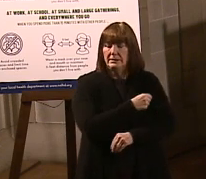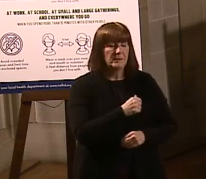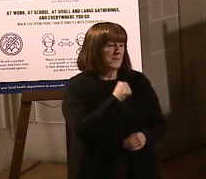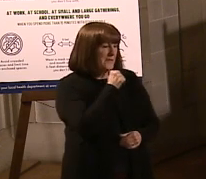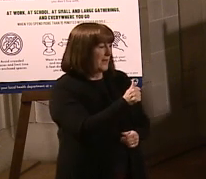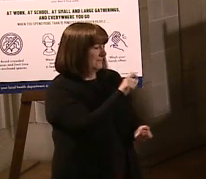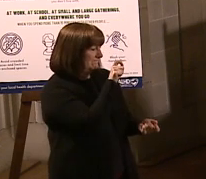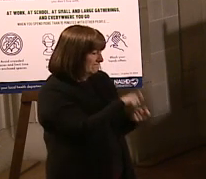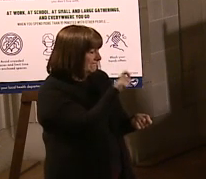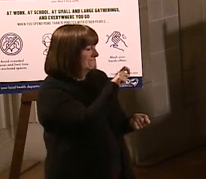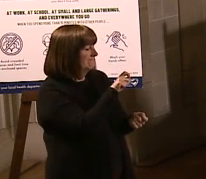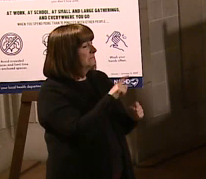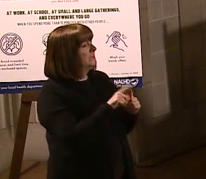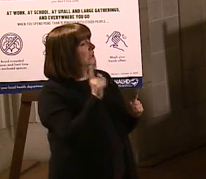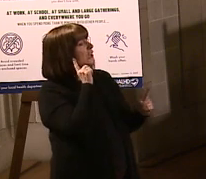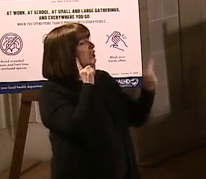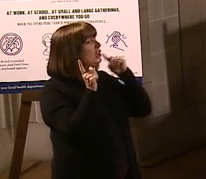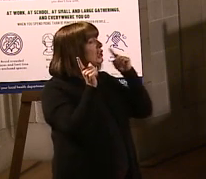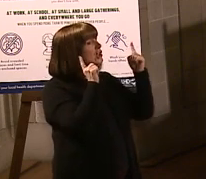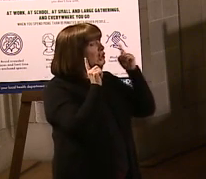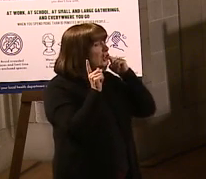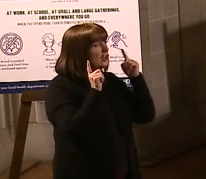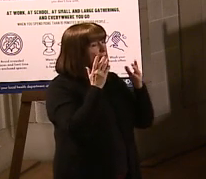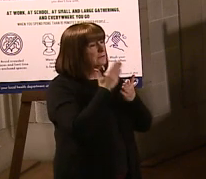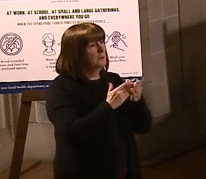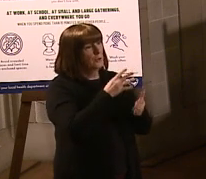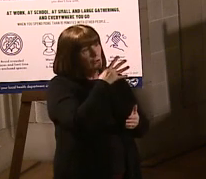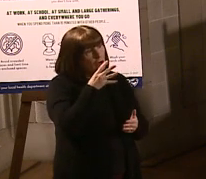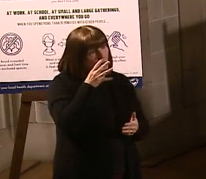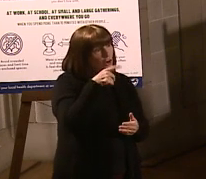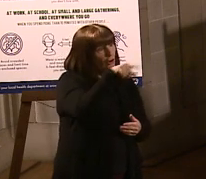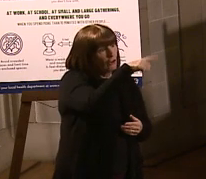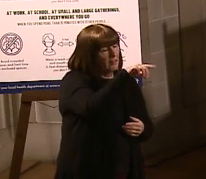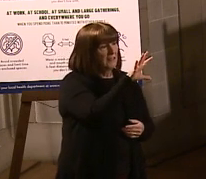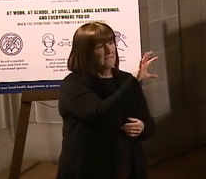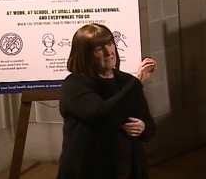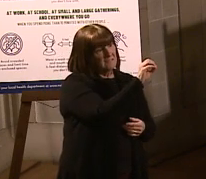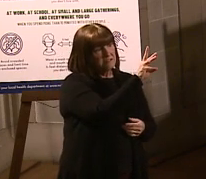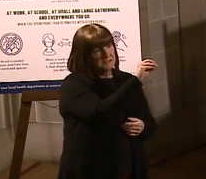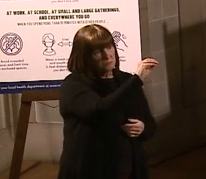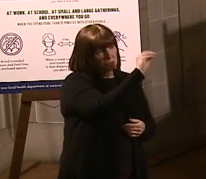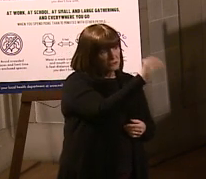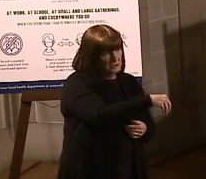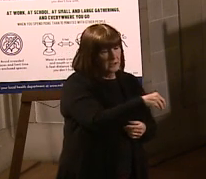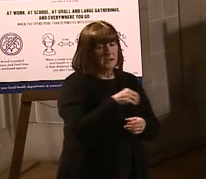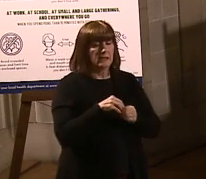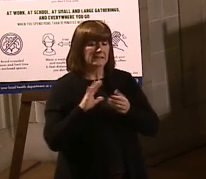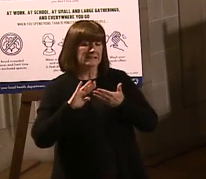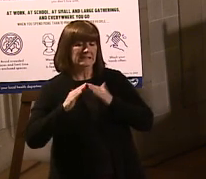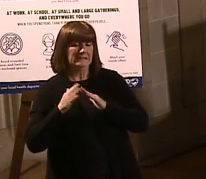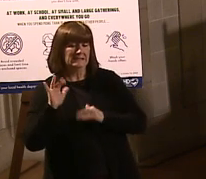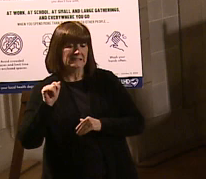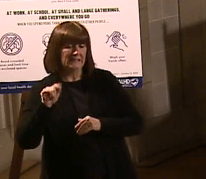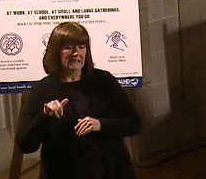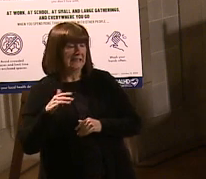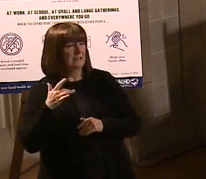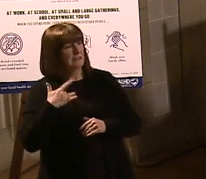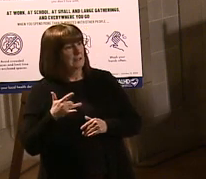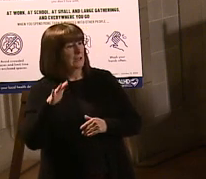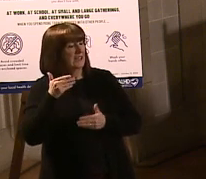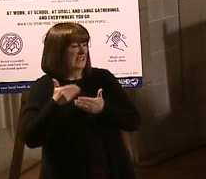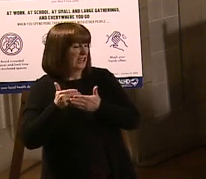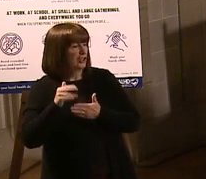data, but anonymously we have in some of rural areas it's closer to 50% and 50% and in the metro areas it's closer to 75%.